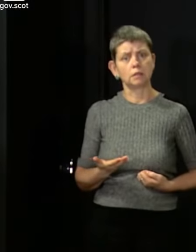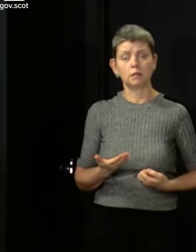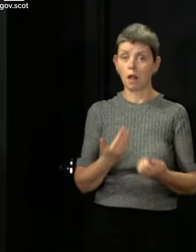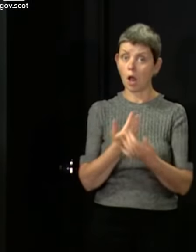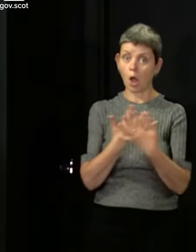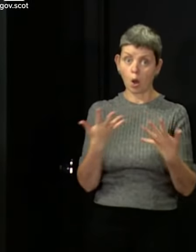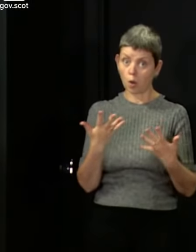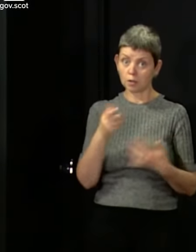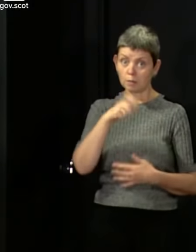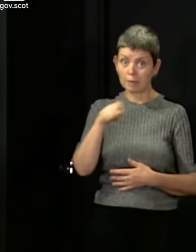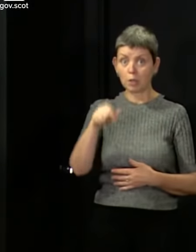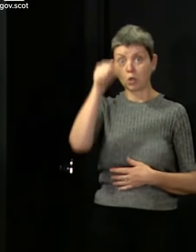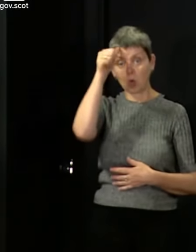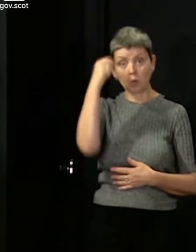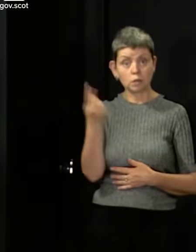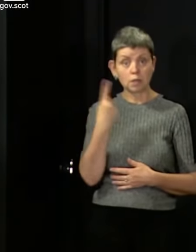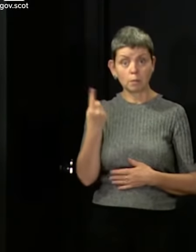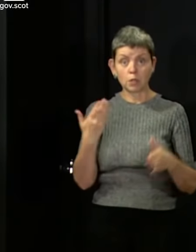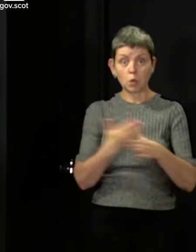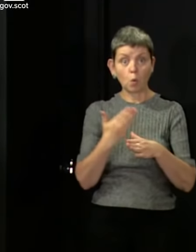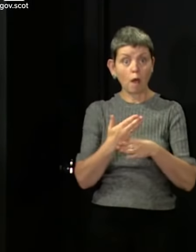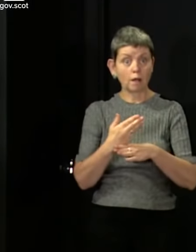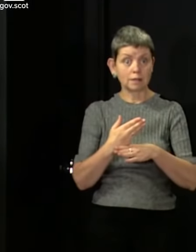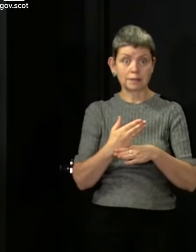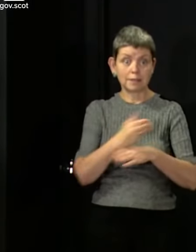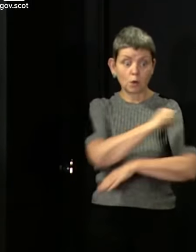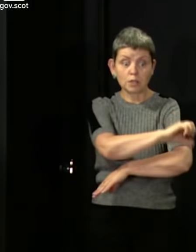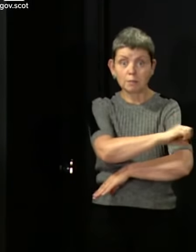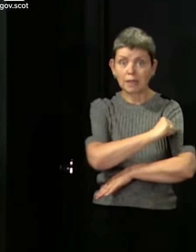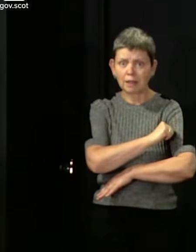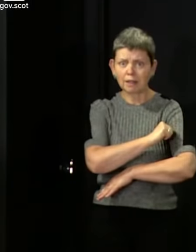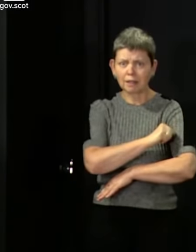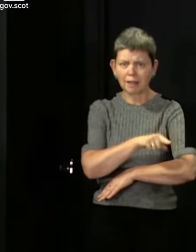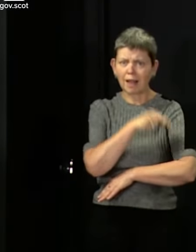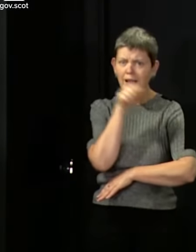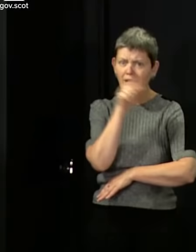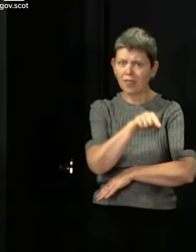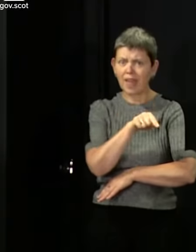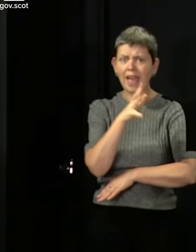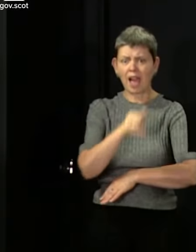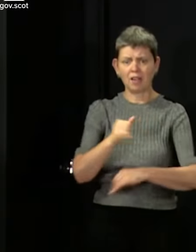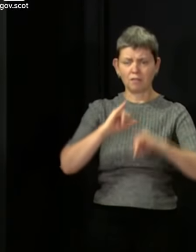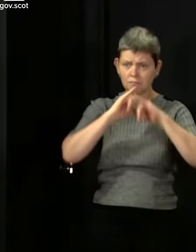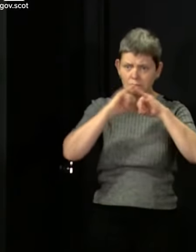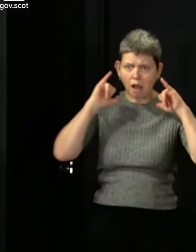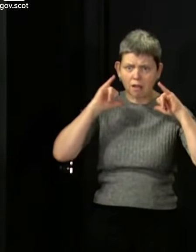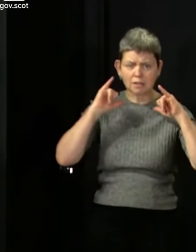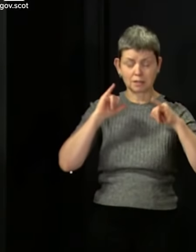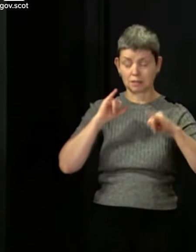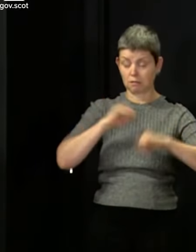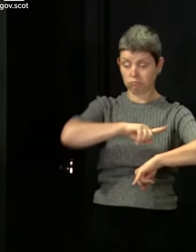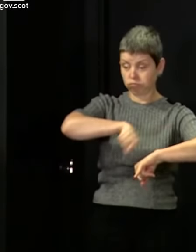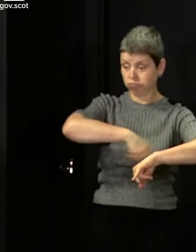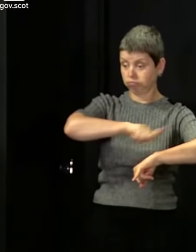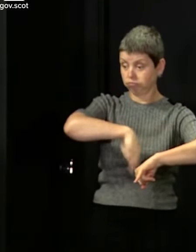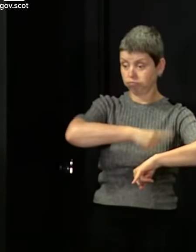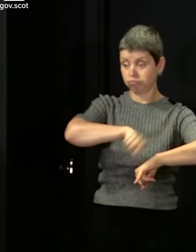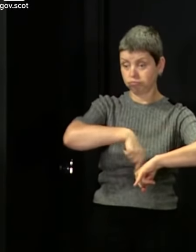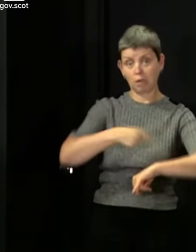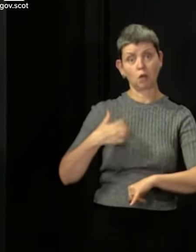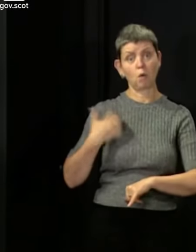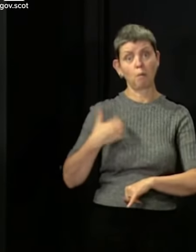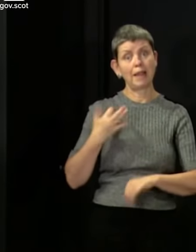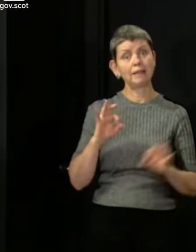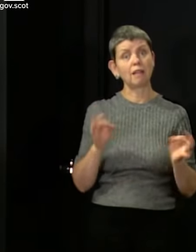in the health service. Our health workers in particular, they wear these things for hours and hours and hours on end. And they don't complain about it.